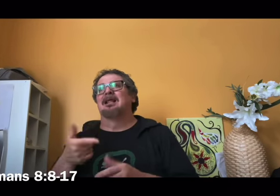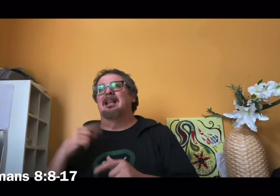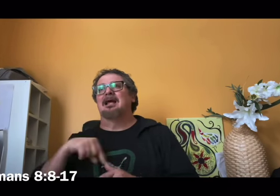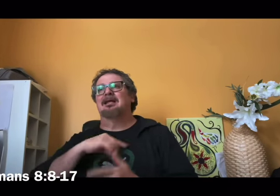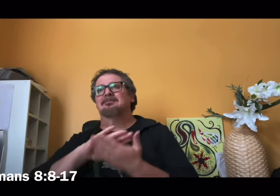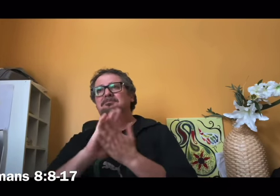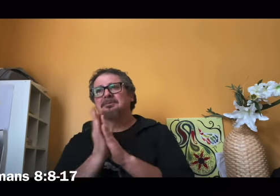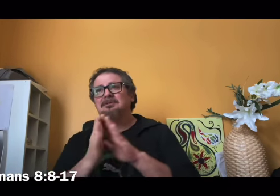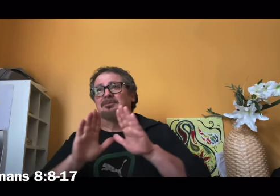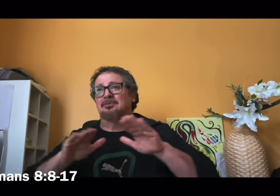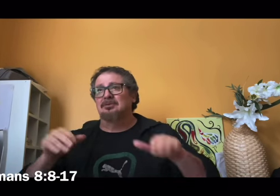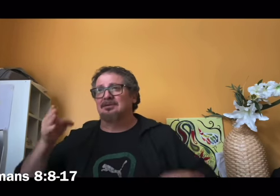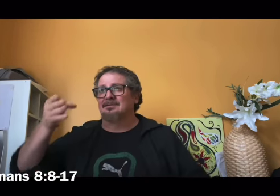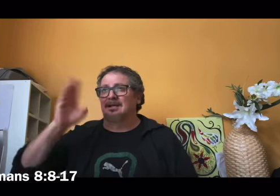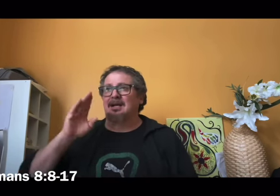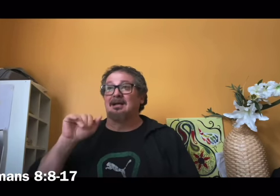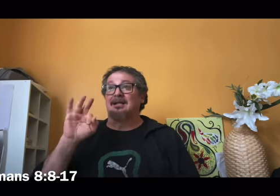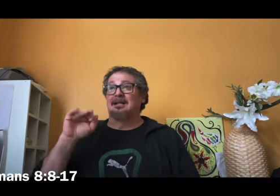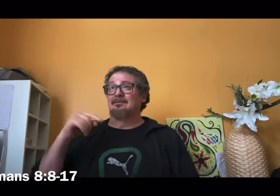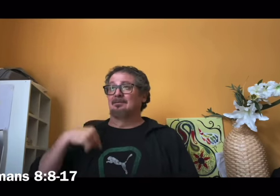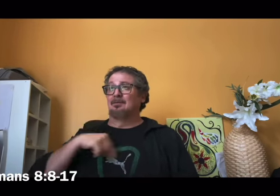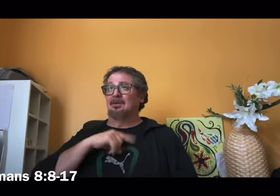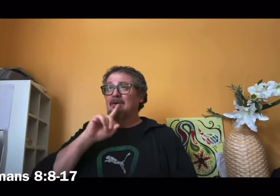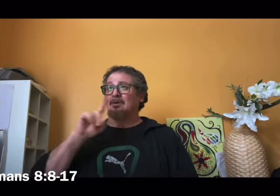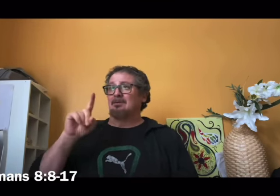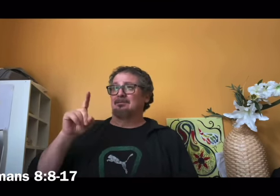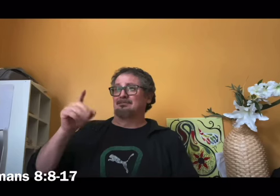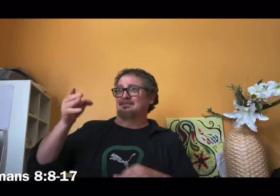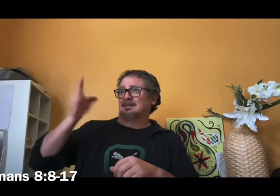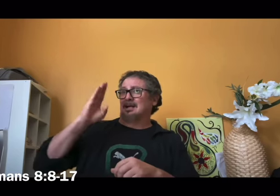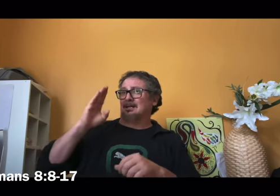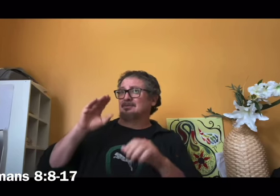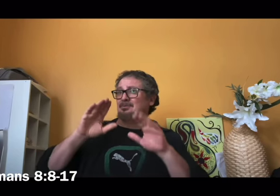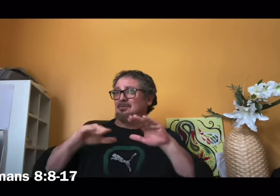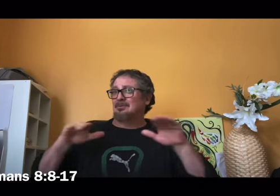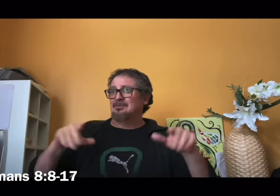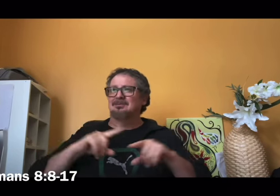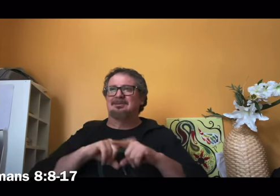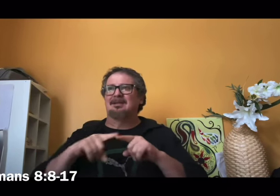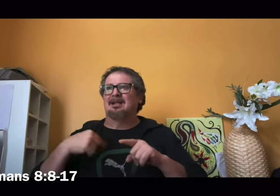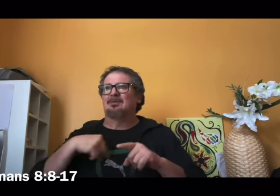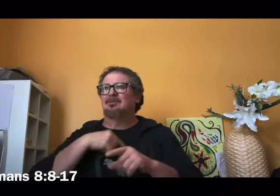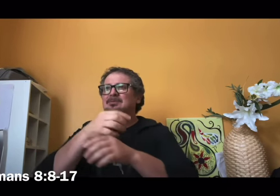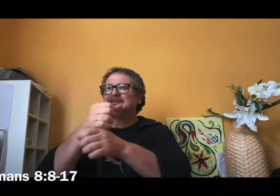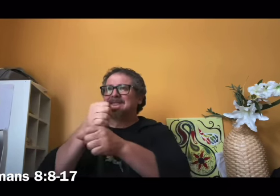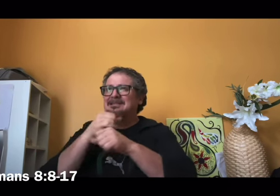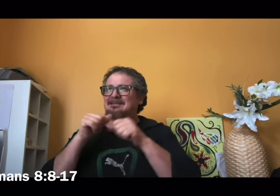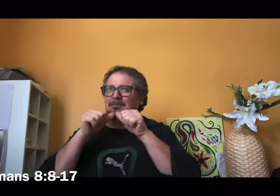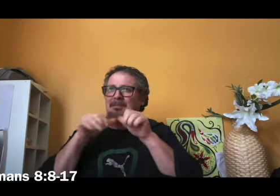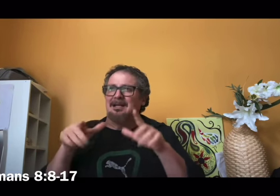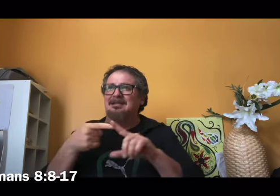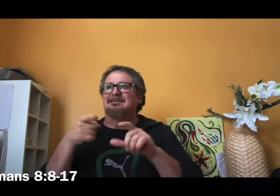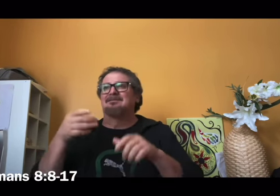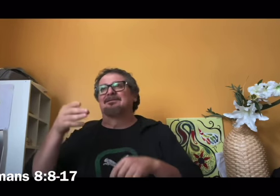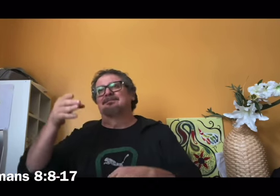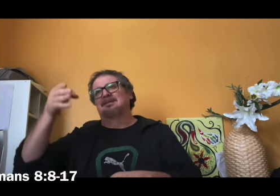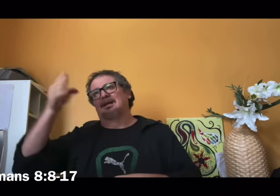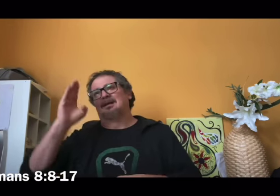spirit that we are children of God and if children then heirs heirs of God and joint